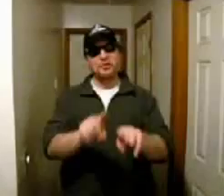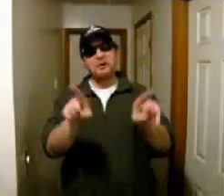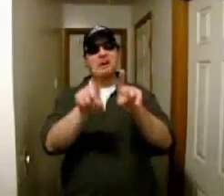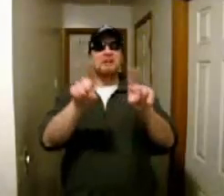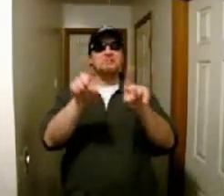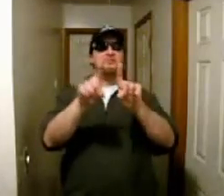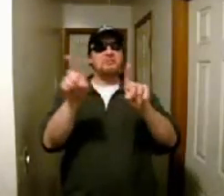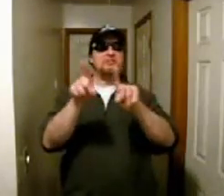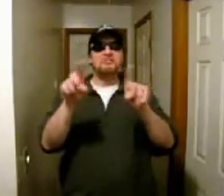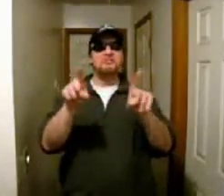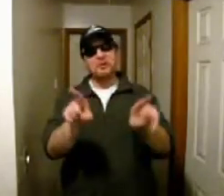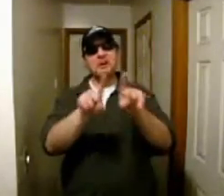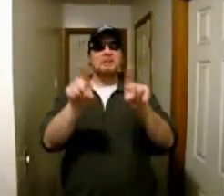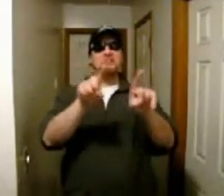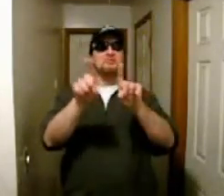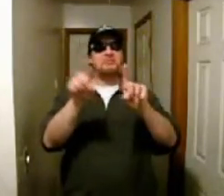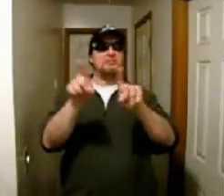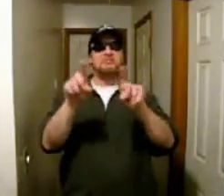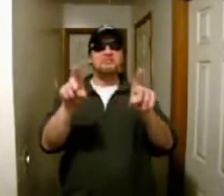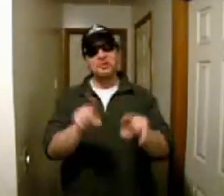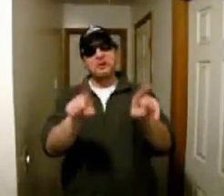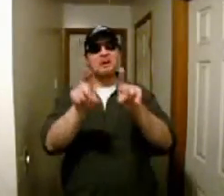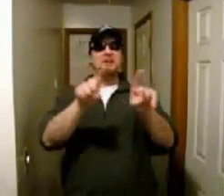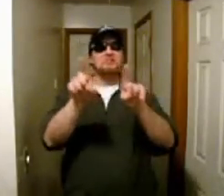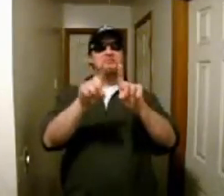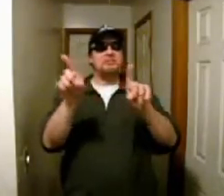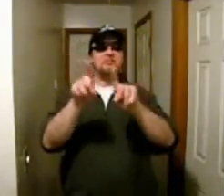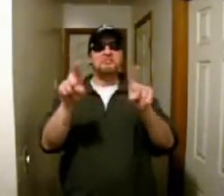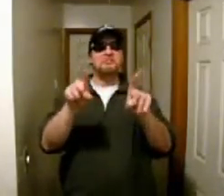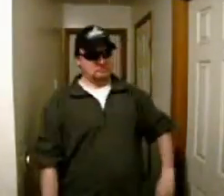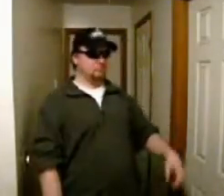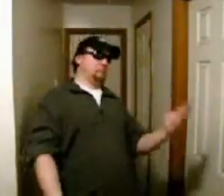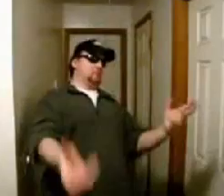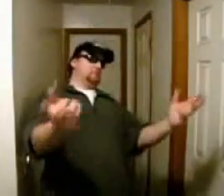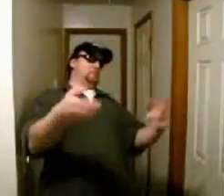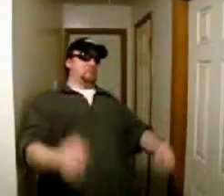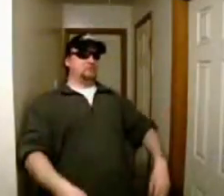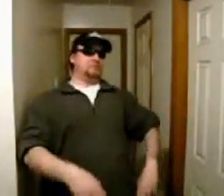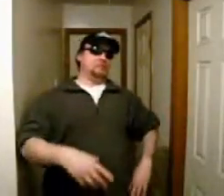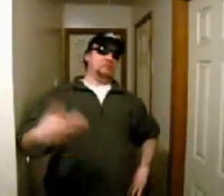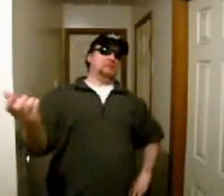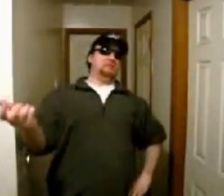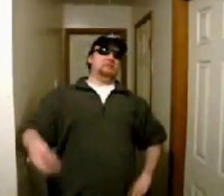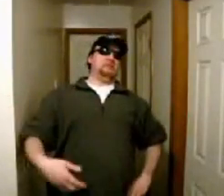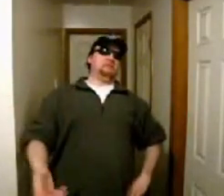Oh, I got like two fingers. I'm gonna put my kid on the middle right down to the dentist.